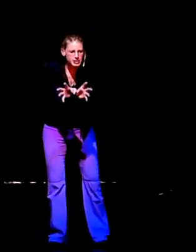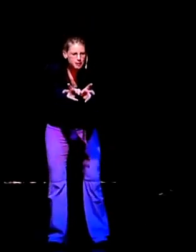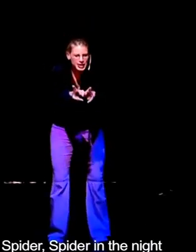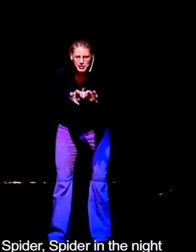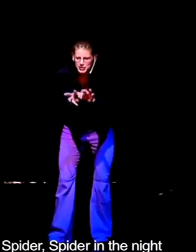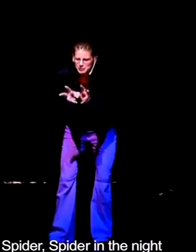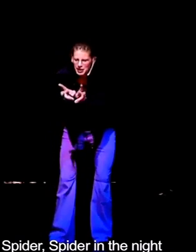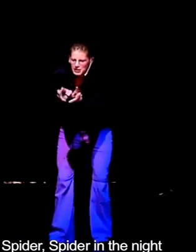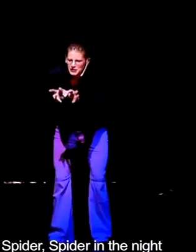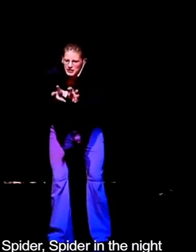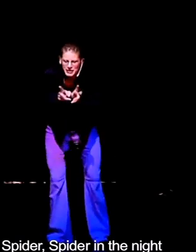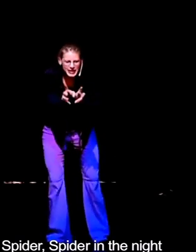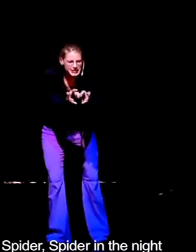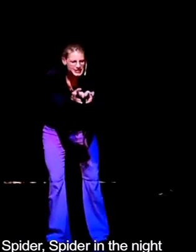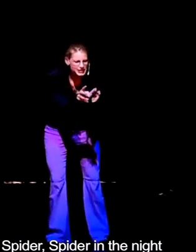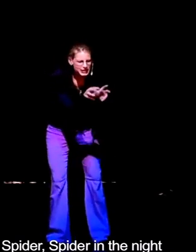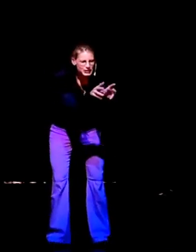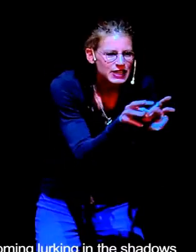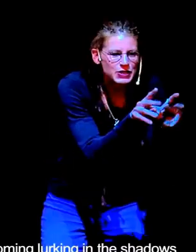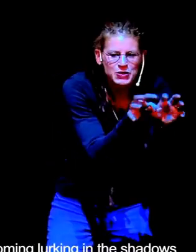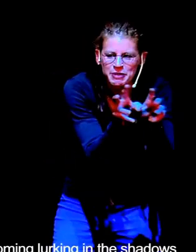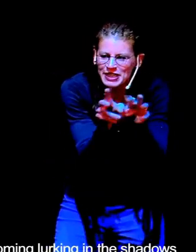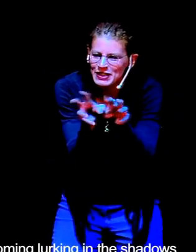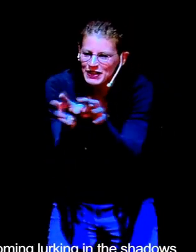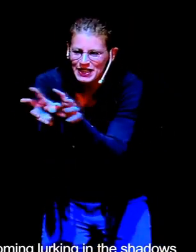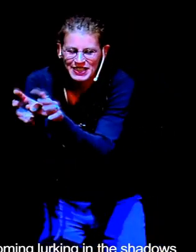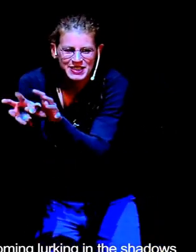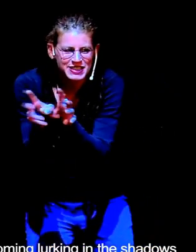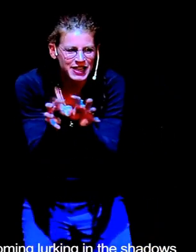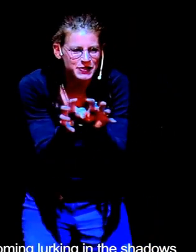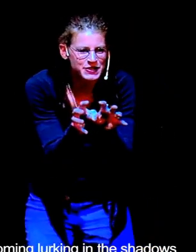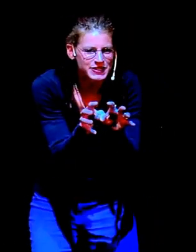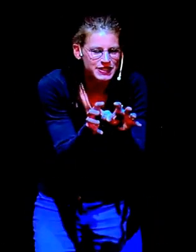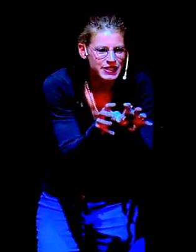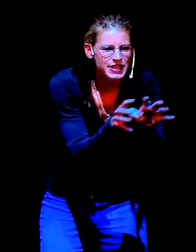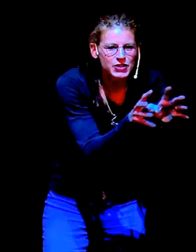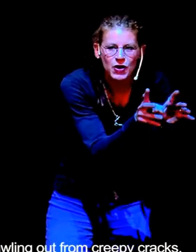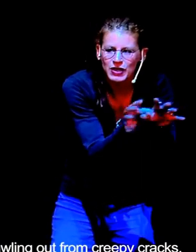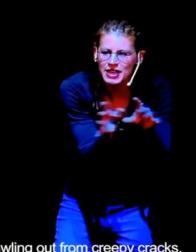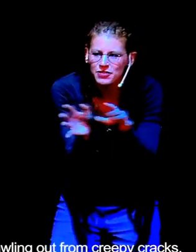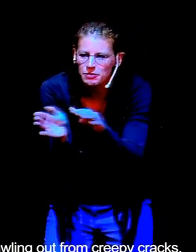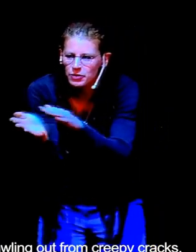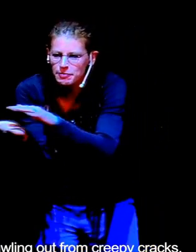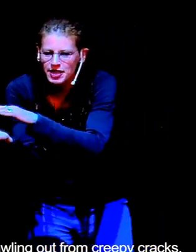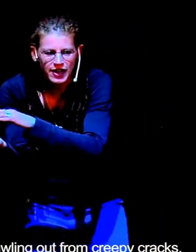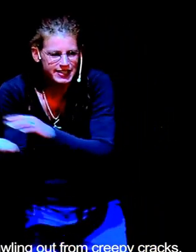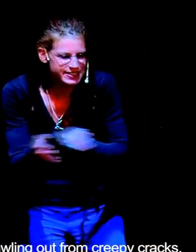Spider, spider in the night, looming, lurking in the shallows, Crawling out from creepy cracks,